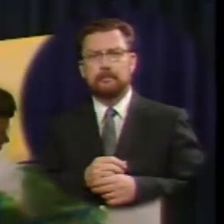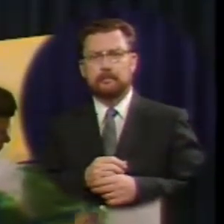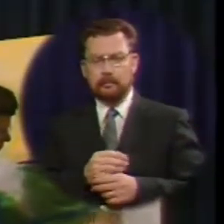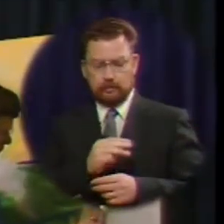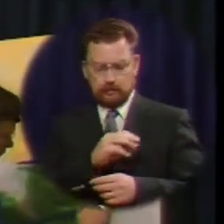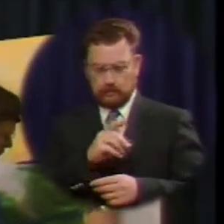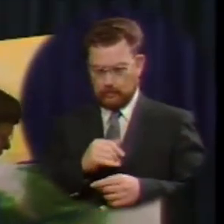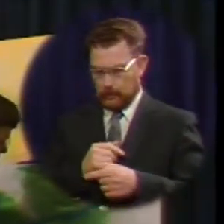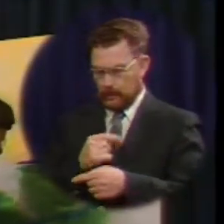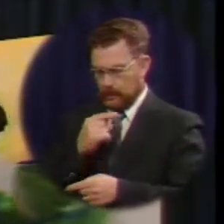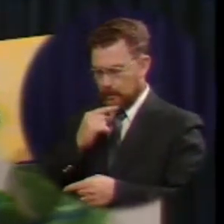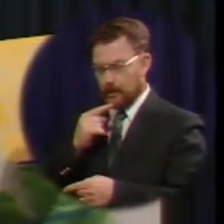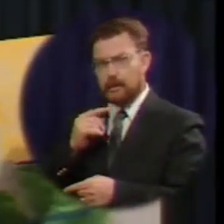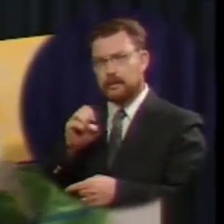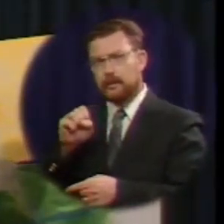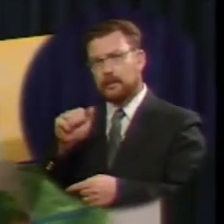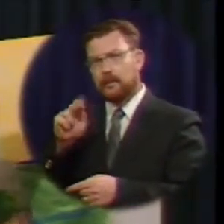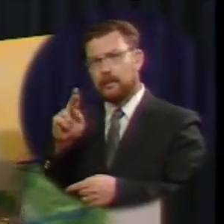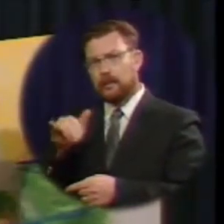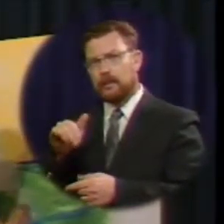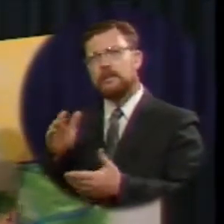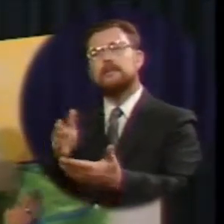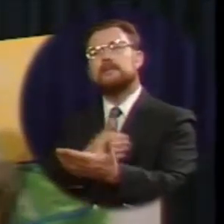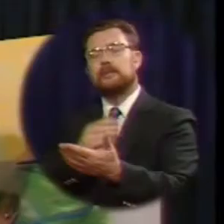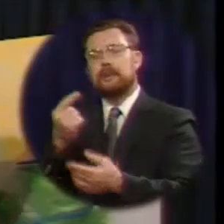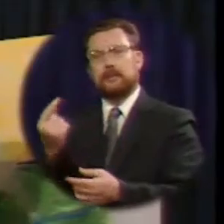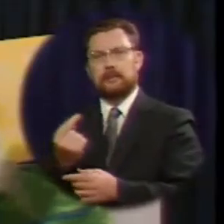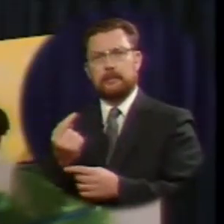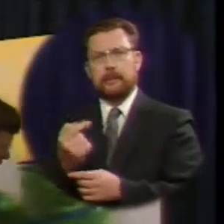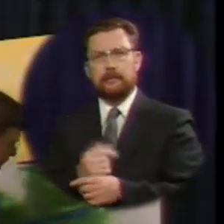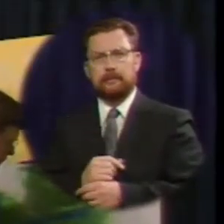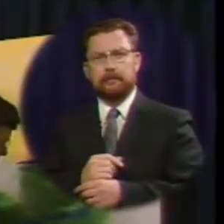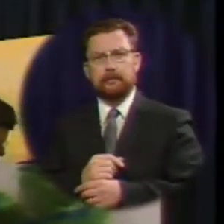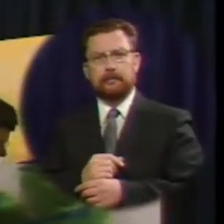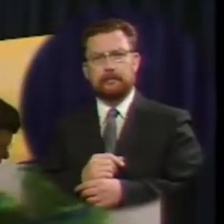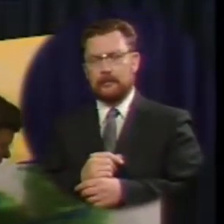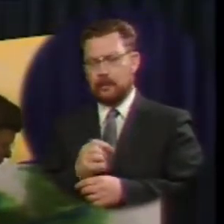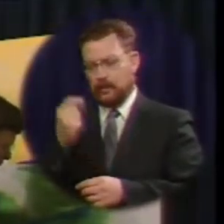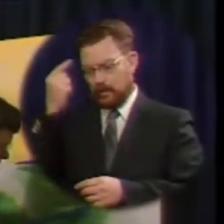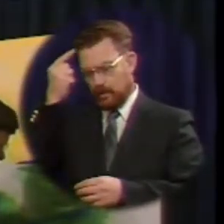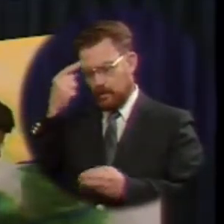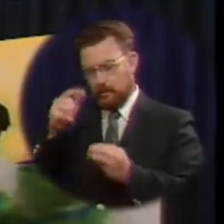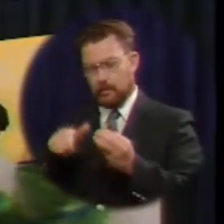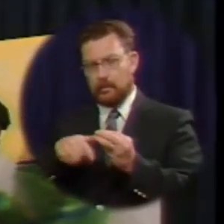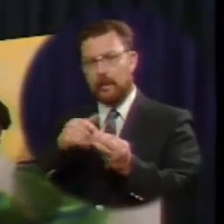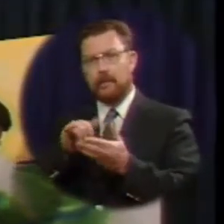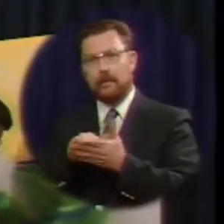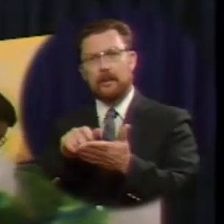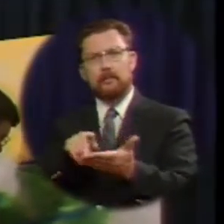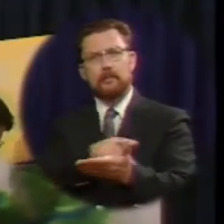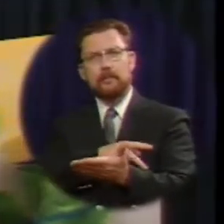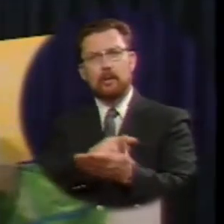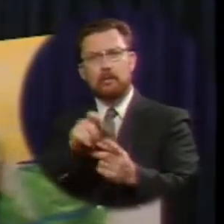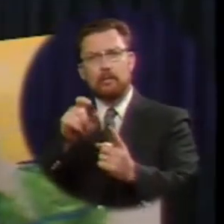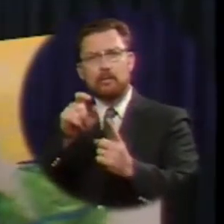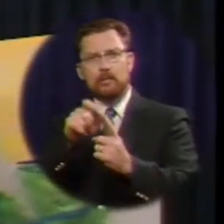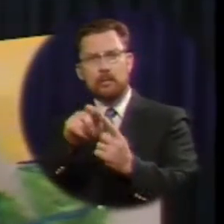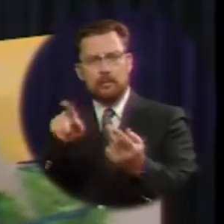to him and said Sankey sing something he thought of the poem he the words were perfect for the